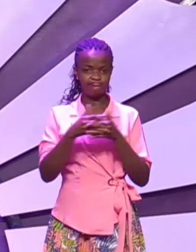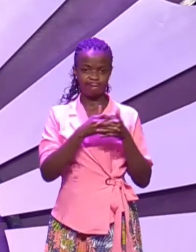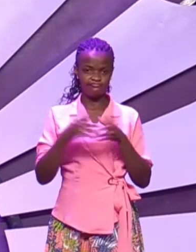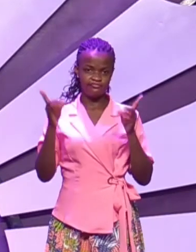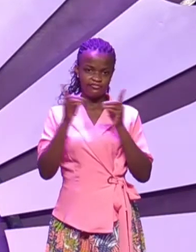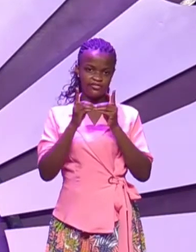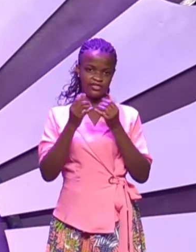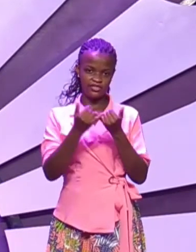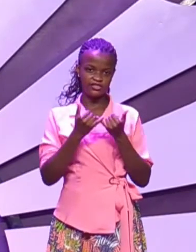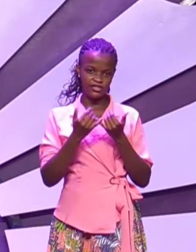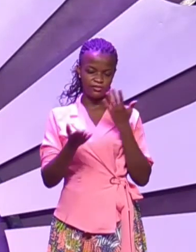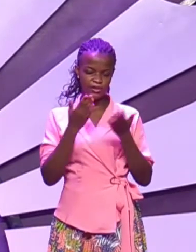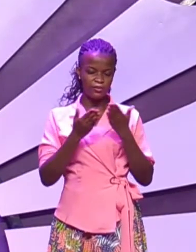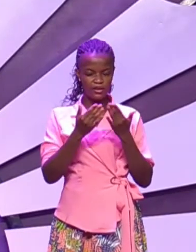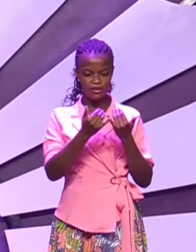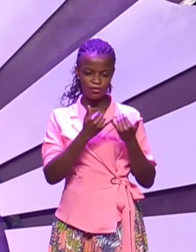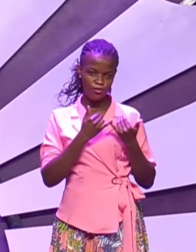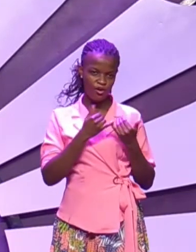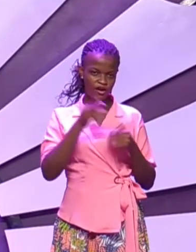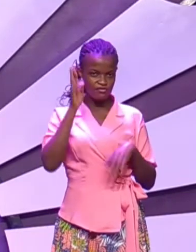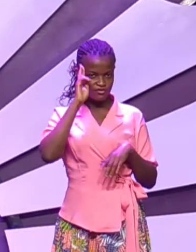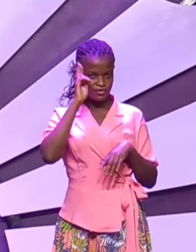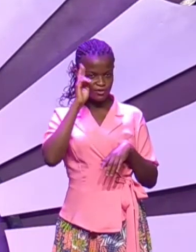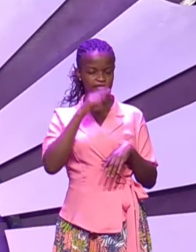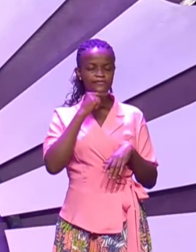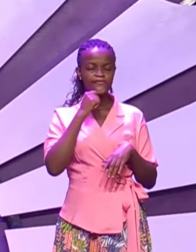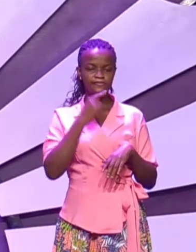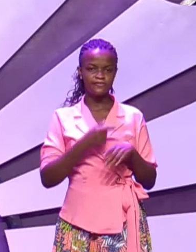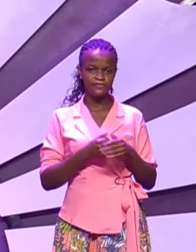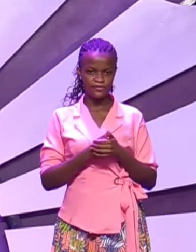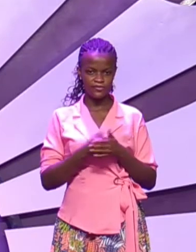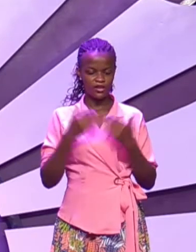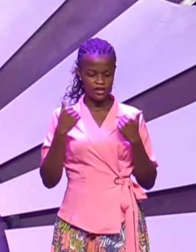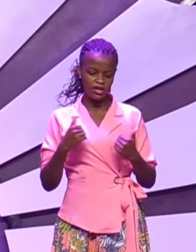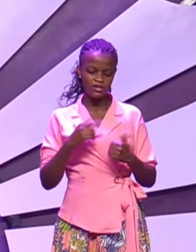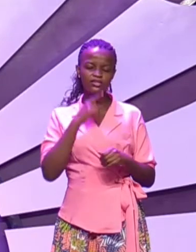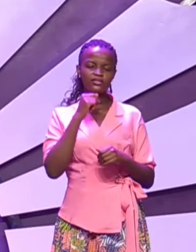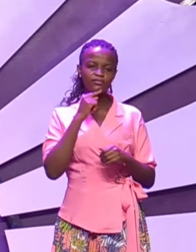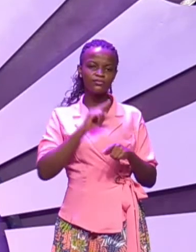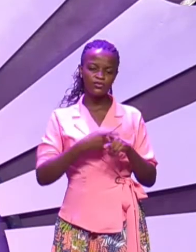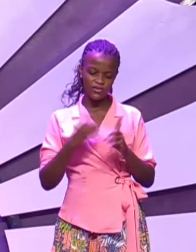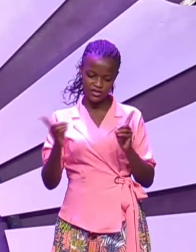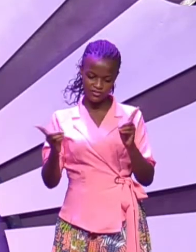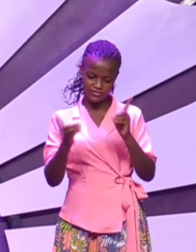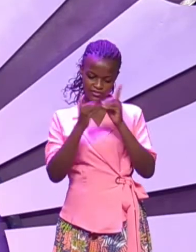wife probably remembers this man this man when you meet him